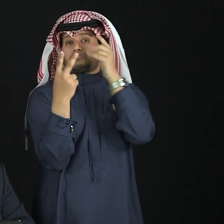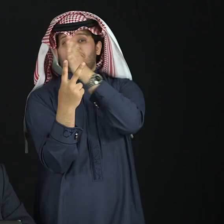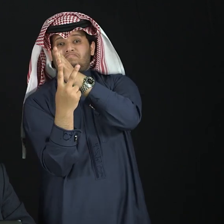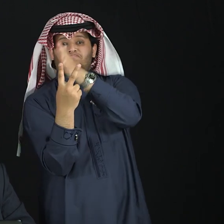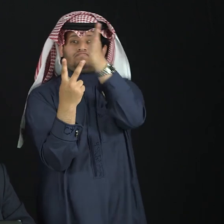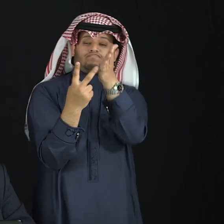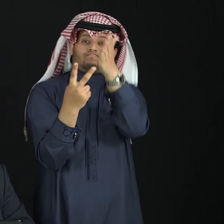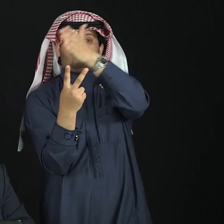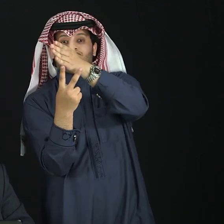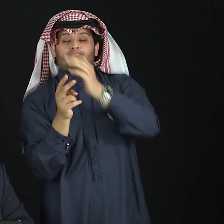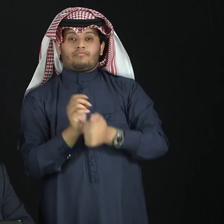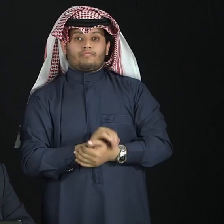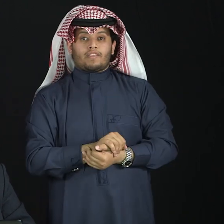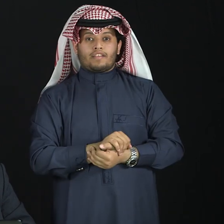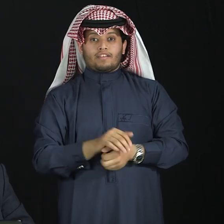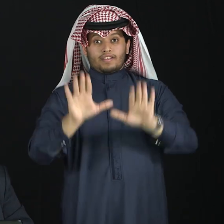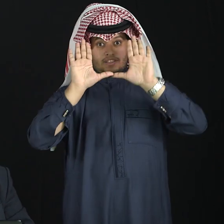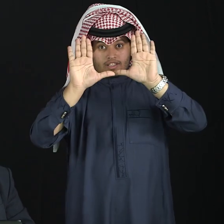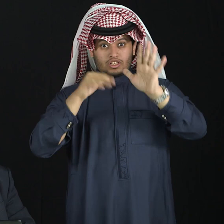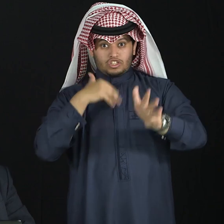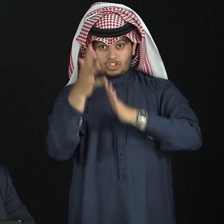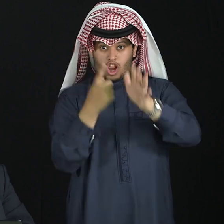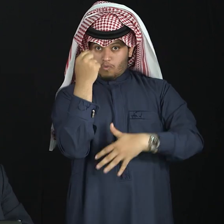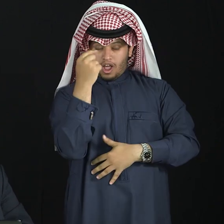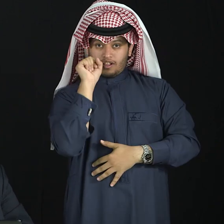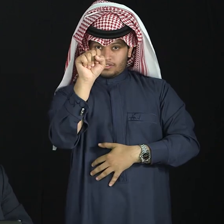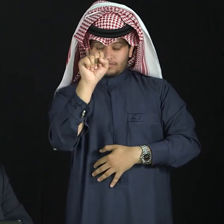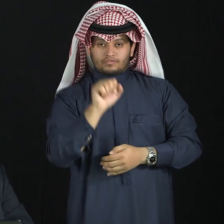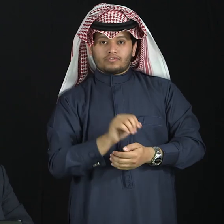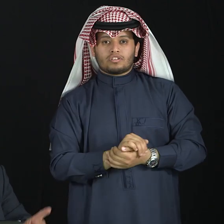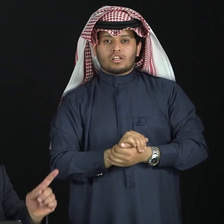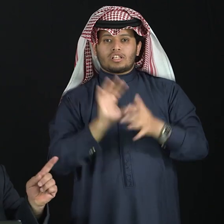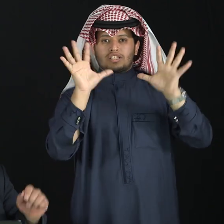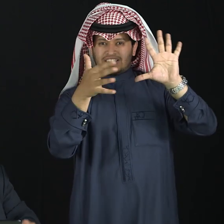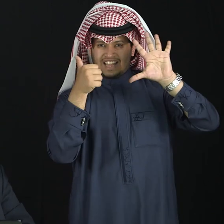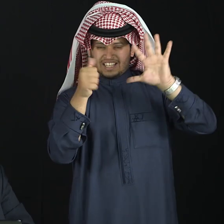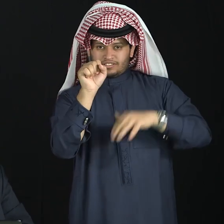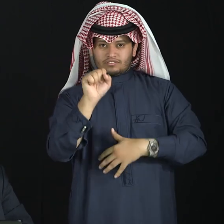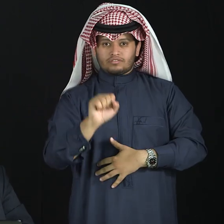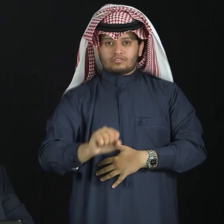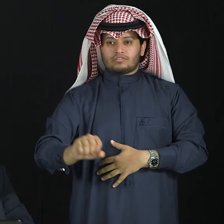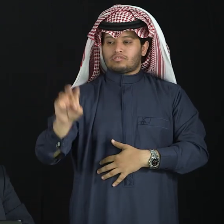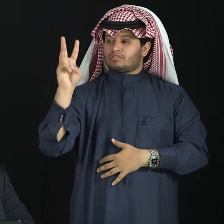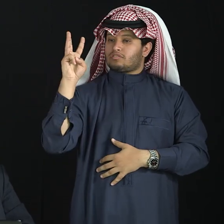16. the first method for 16 is 16.